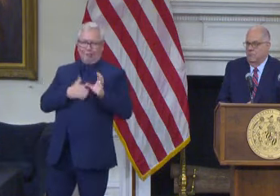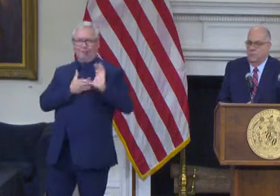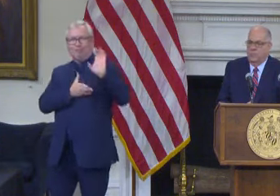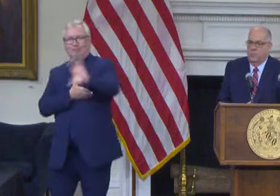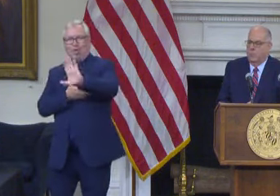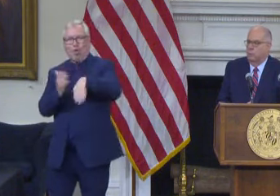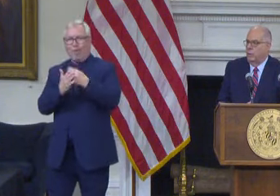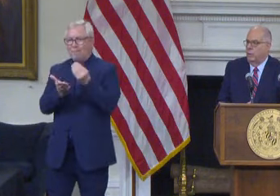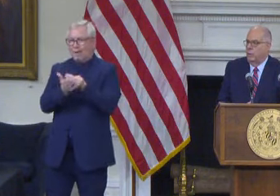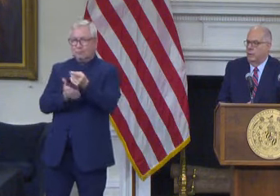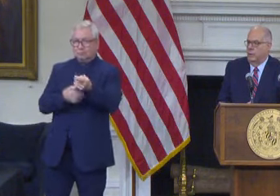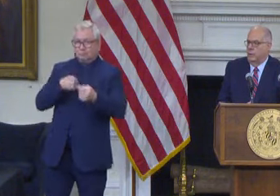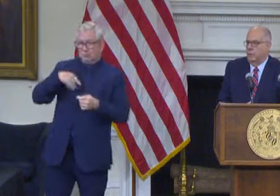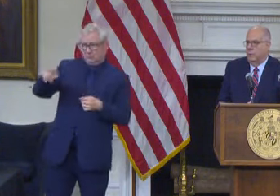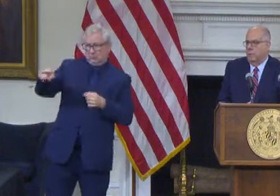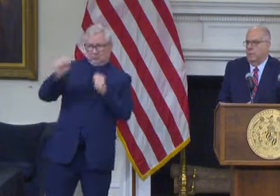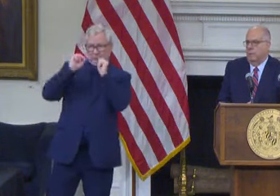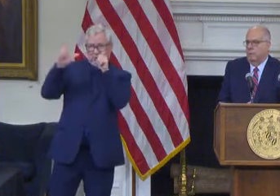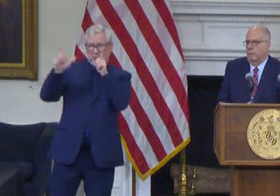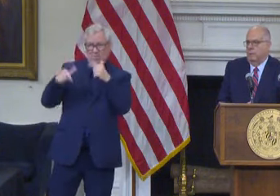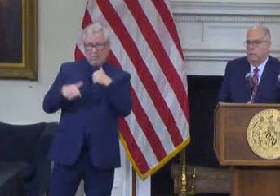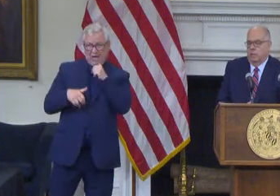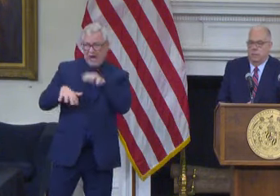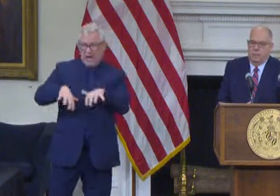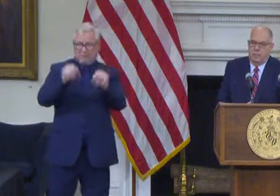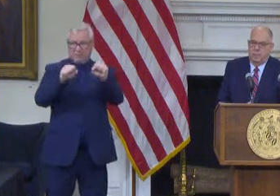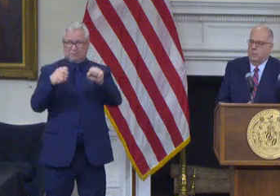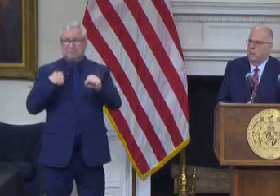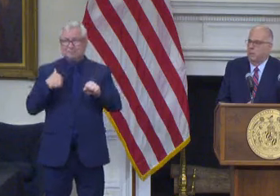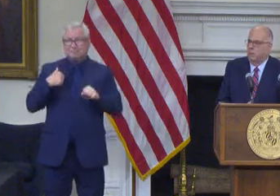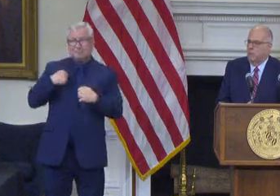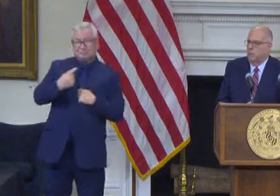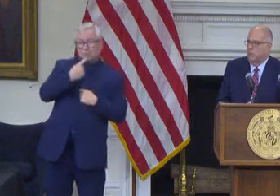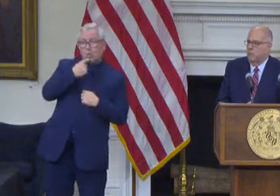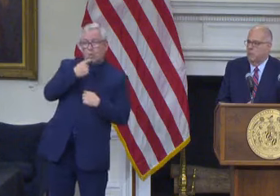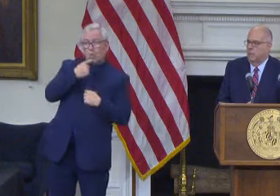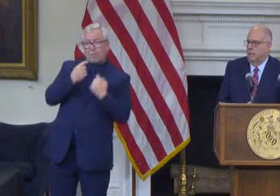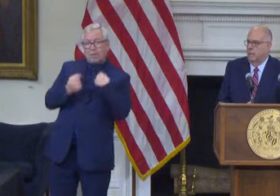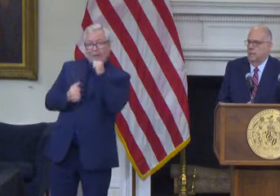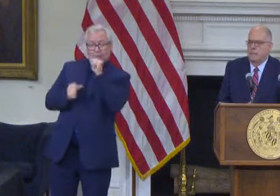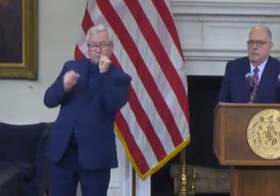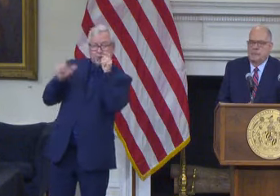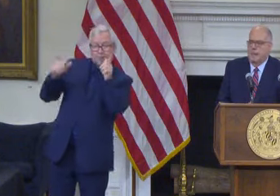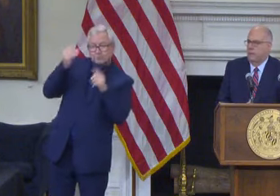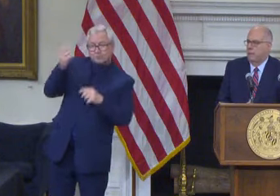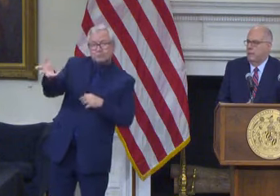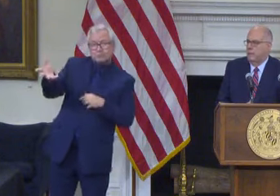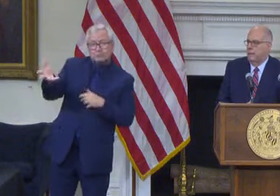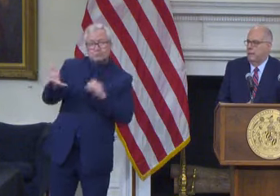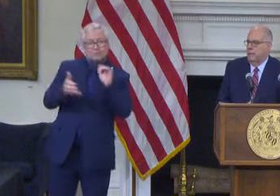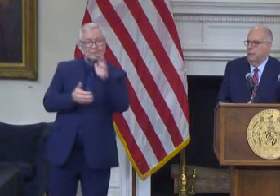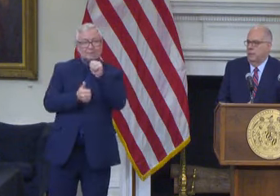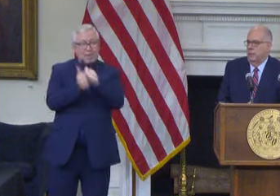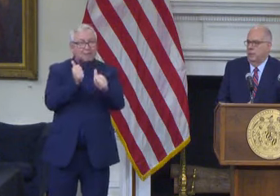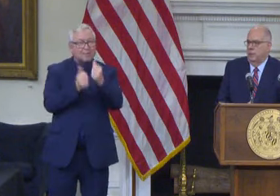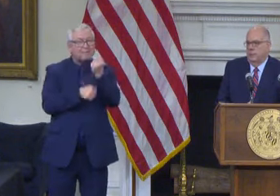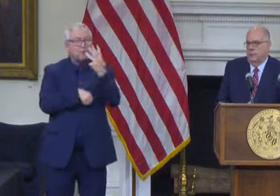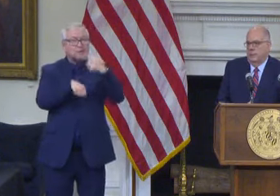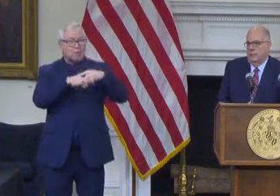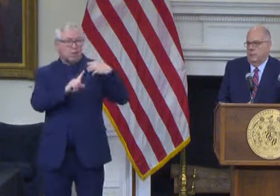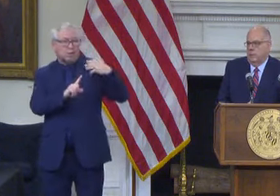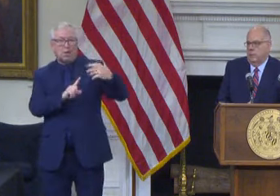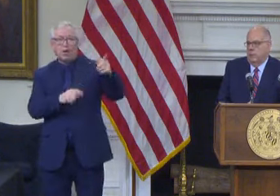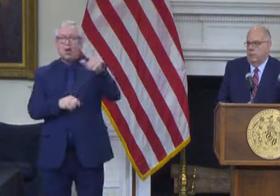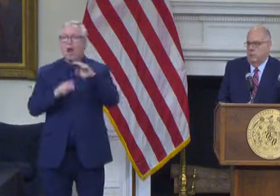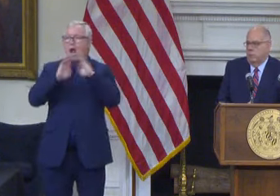that I'm very disappointed although not surprised you know the Senate passed our bills a couple a couple of times house has never acted on them and so